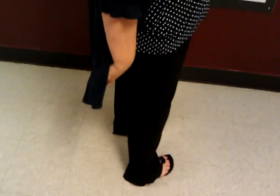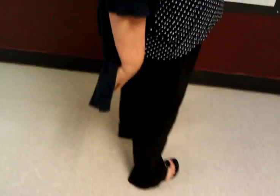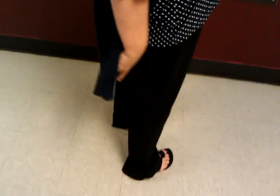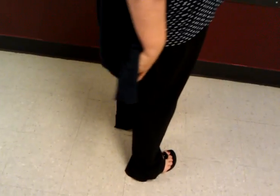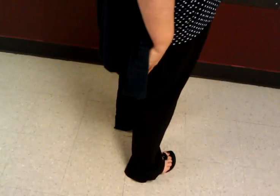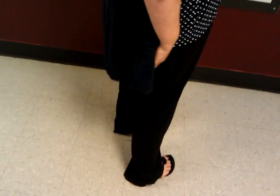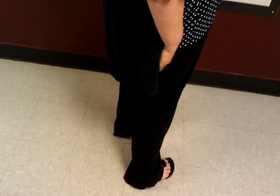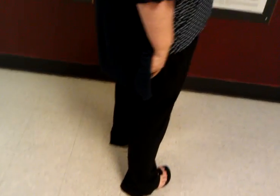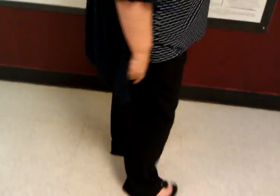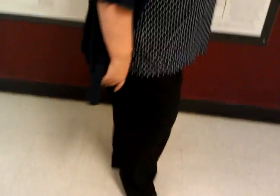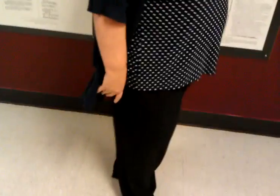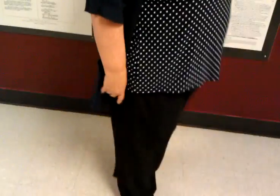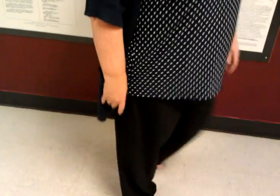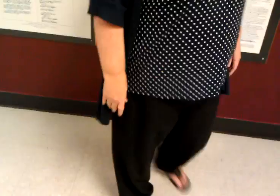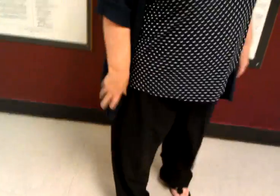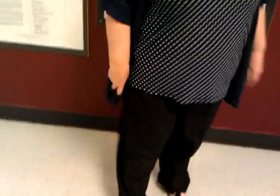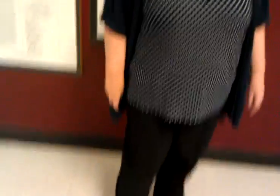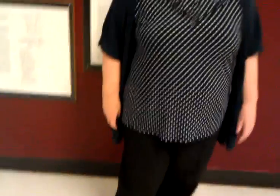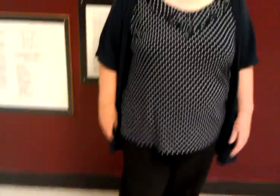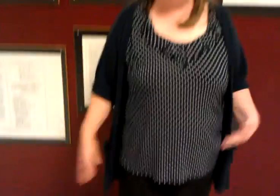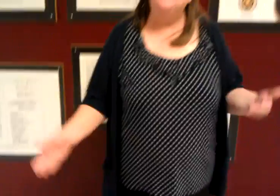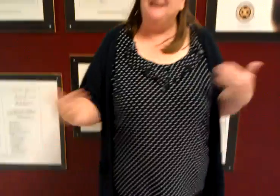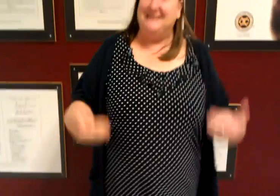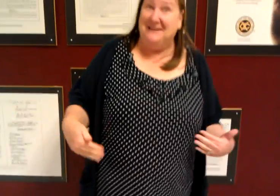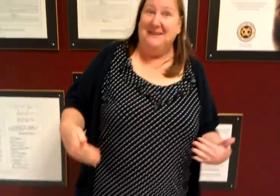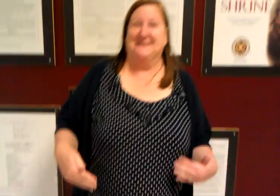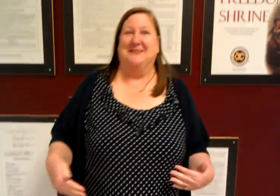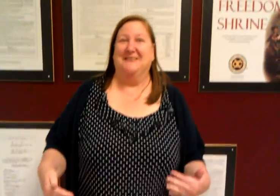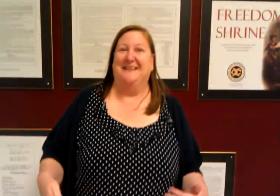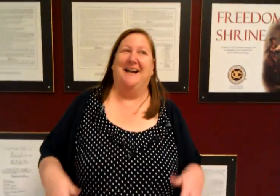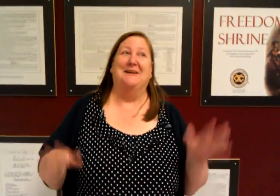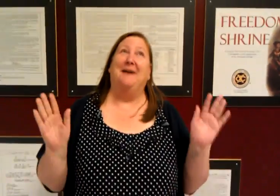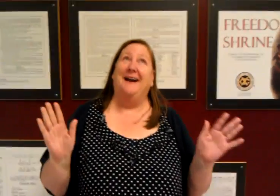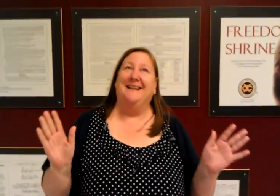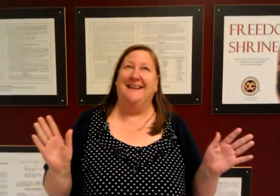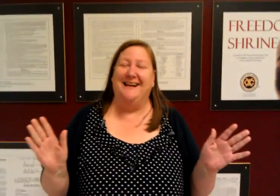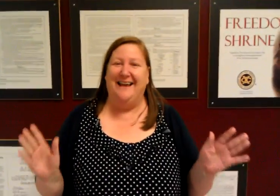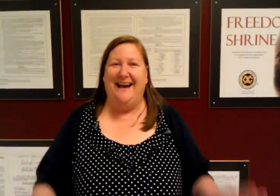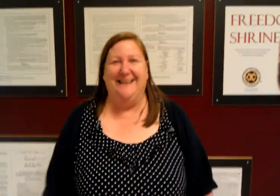so cool yeah like when you lose weight oh like my stomach was holding that up I didn't think of that